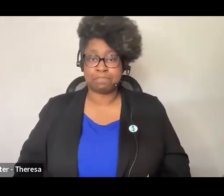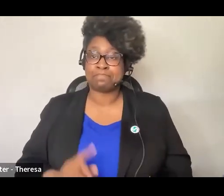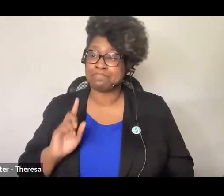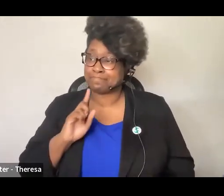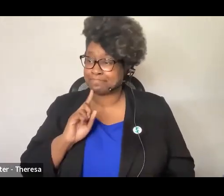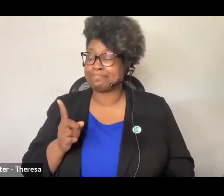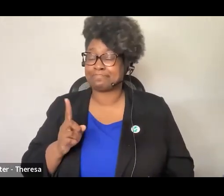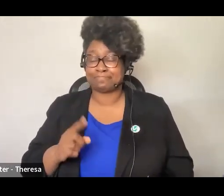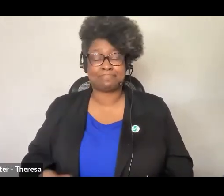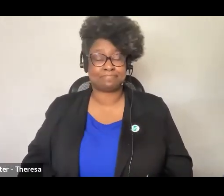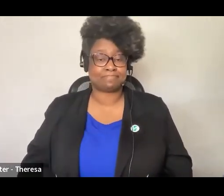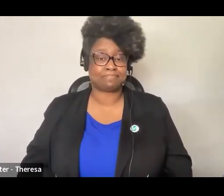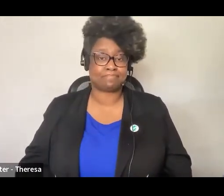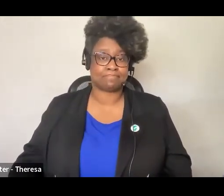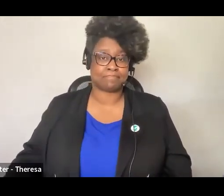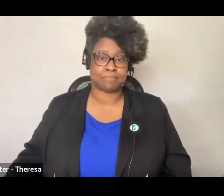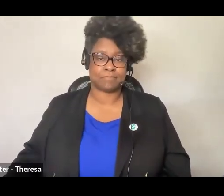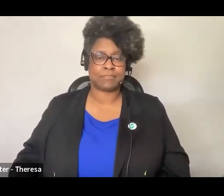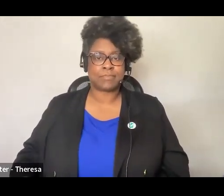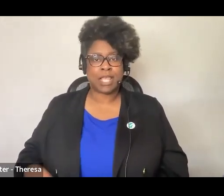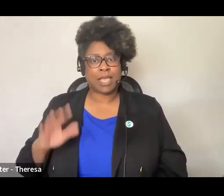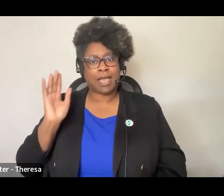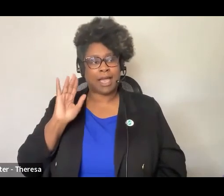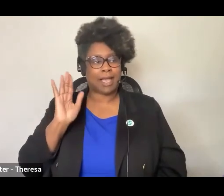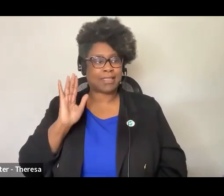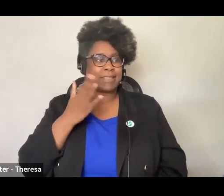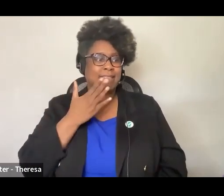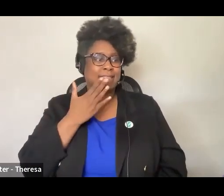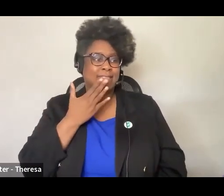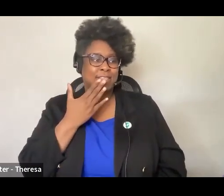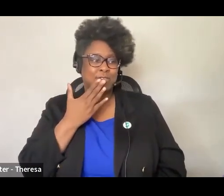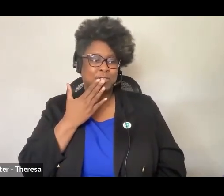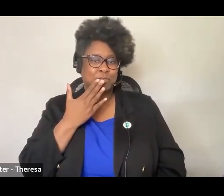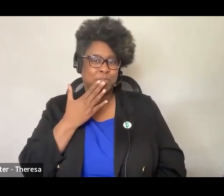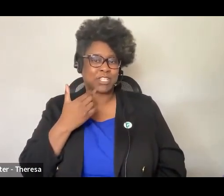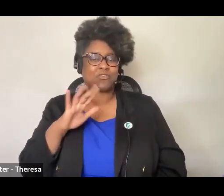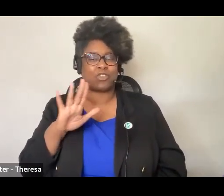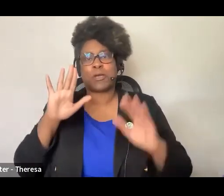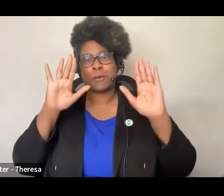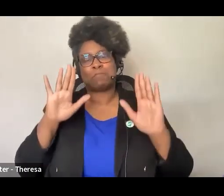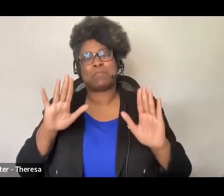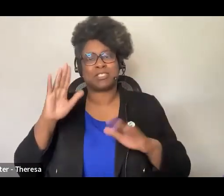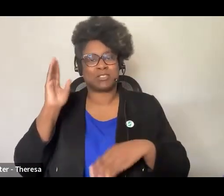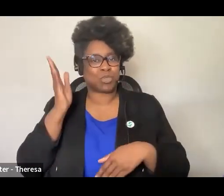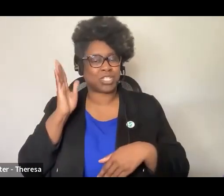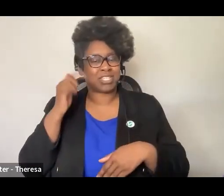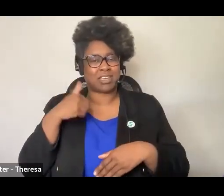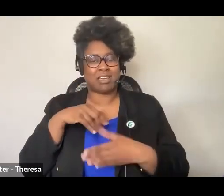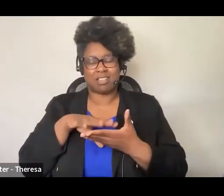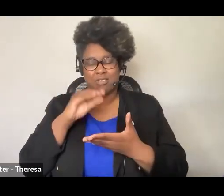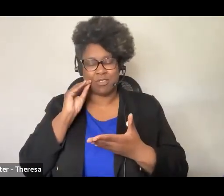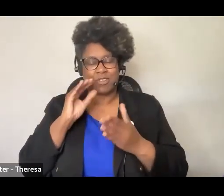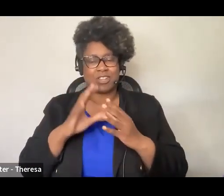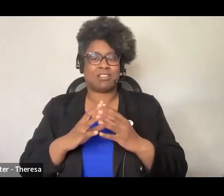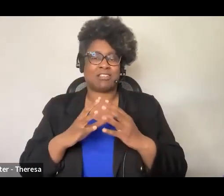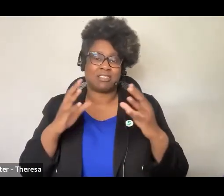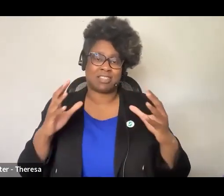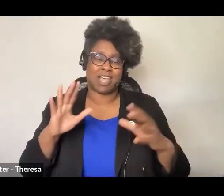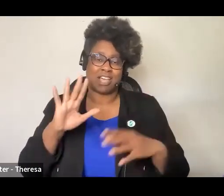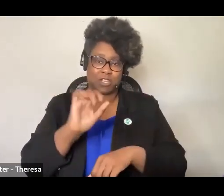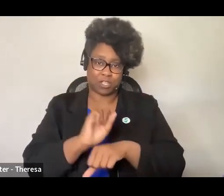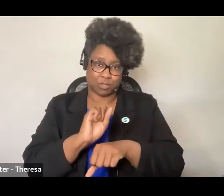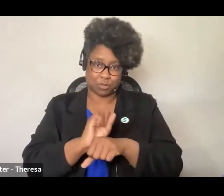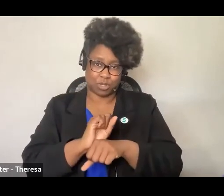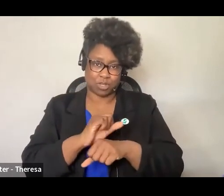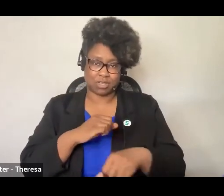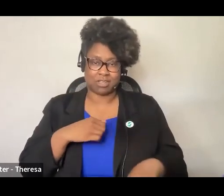yes question hi thank you so much for that amazing presentation I learned a lot about your work and I heard a lot